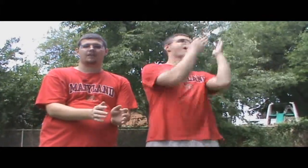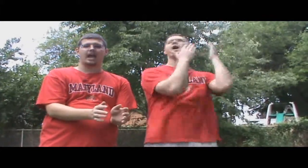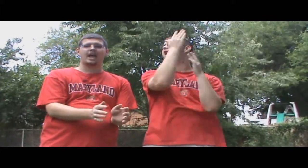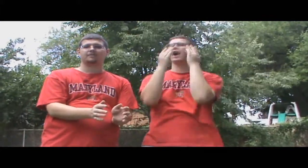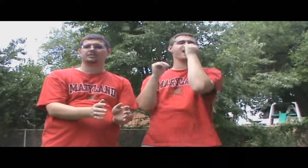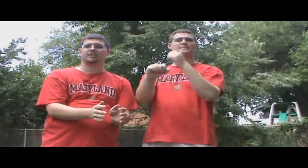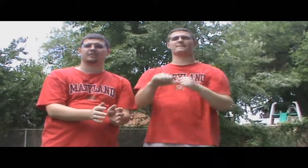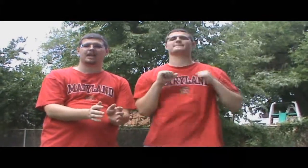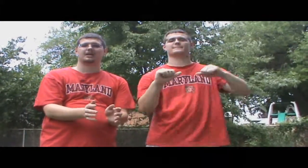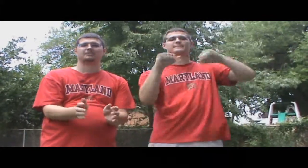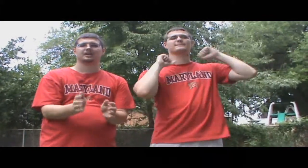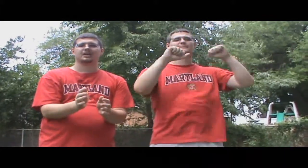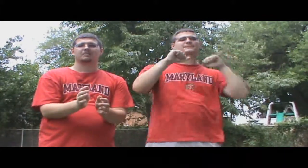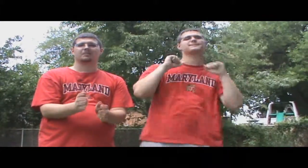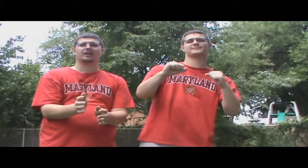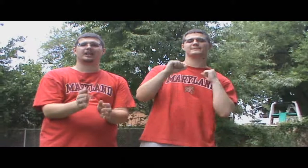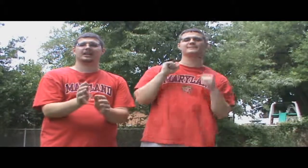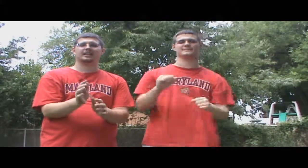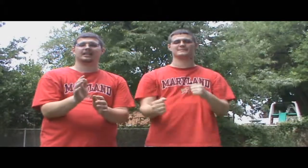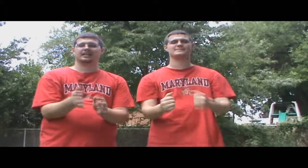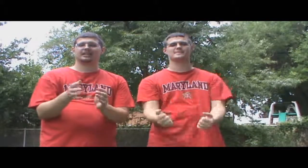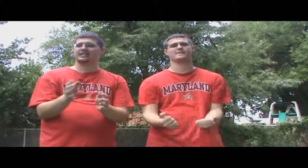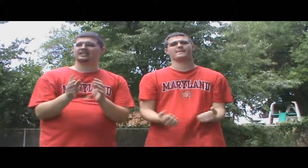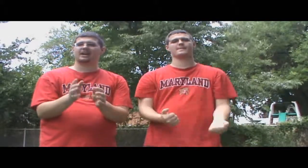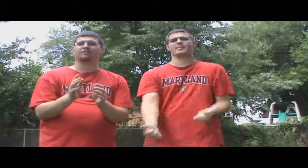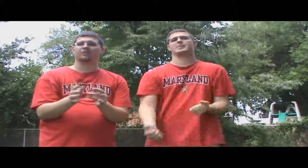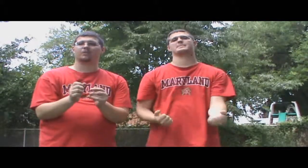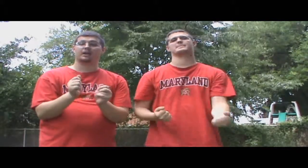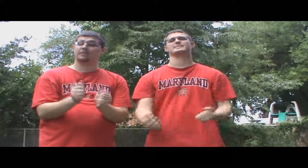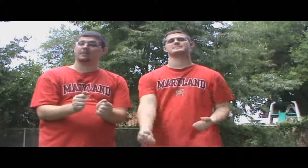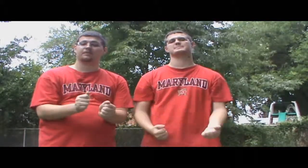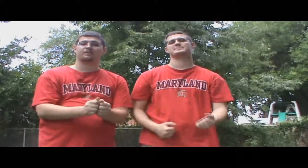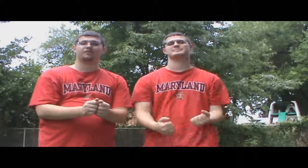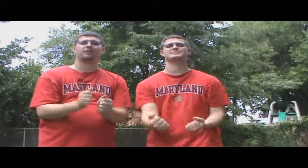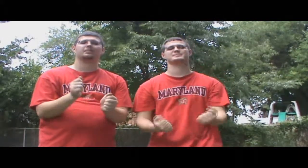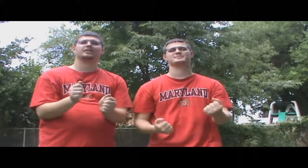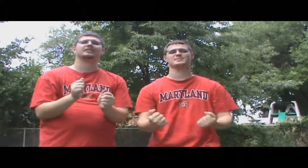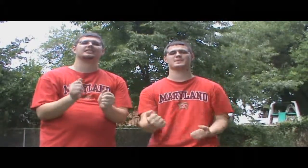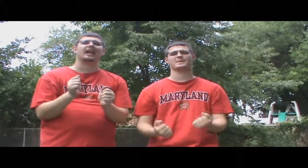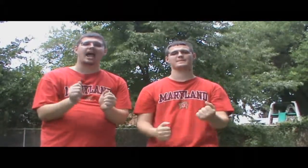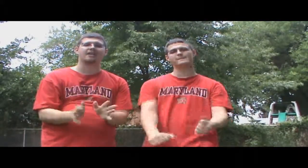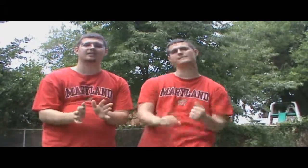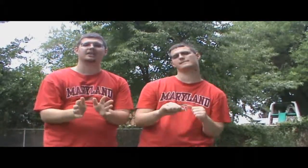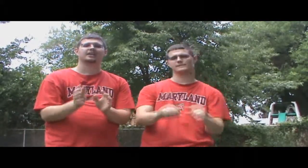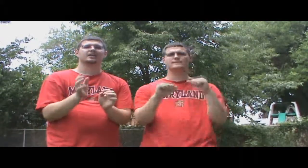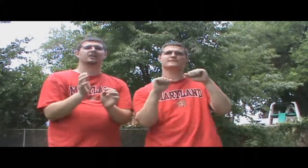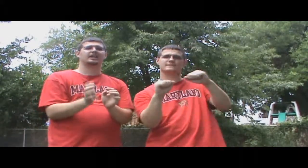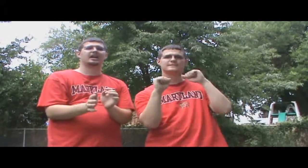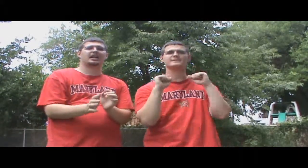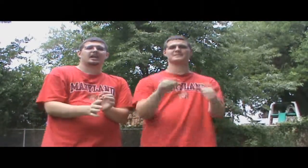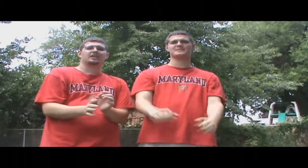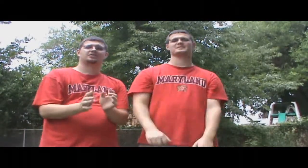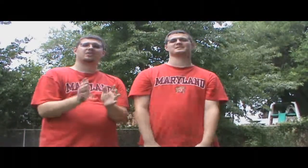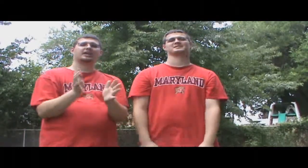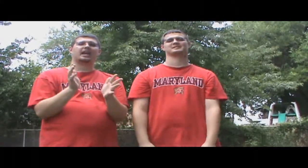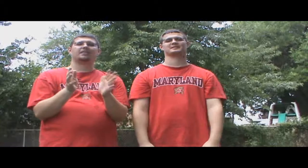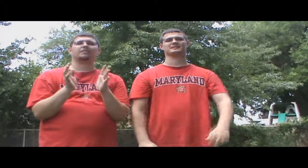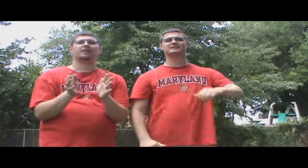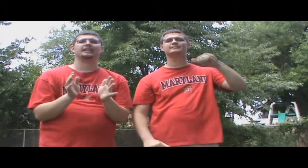have in some games. But it does not for the Wii. It'd be perfect for the Wii, but it doesn't have it. Okay? So it can't even play